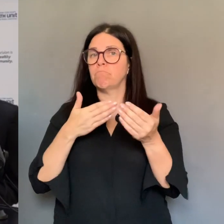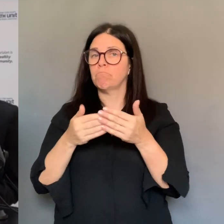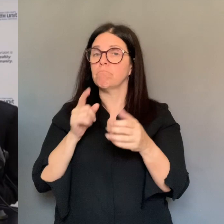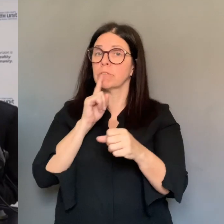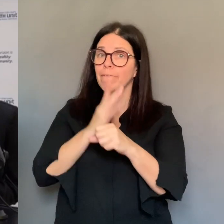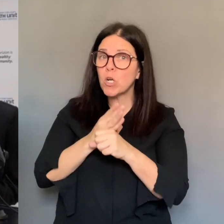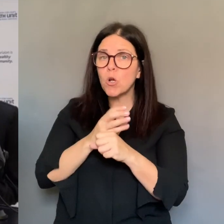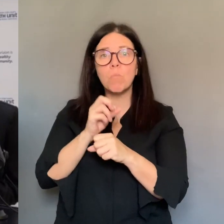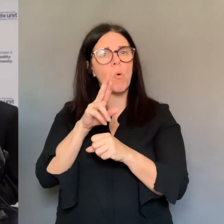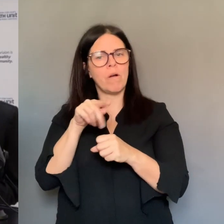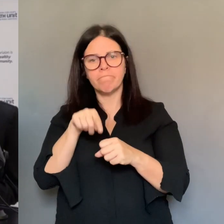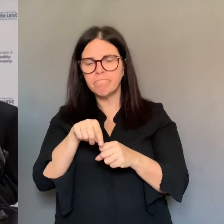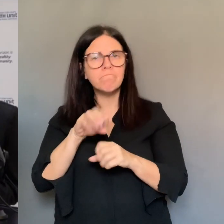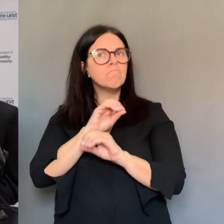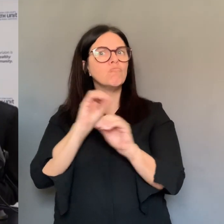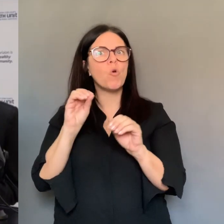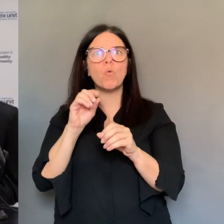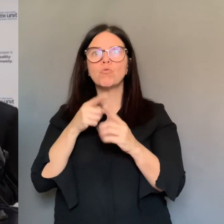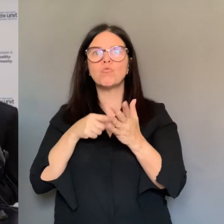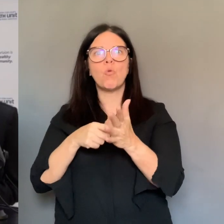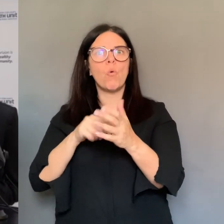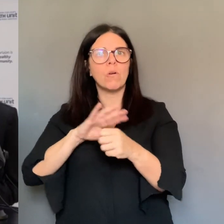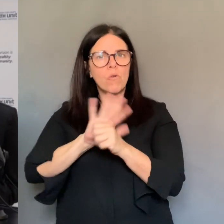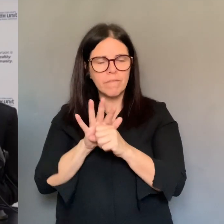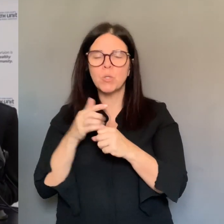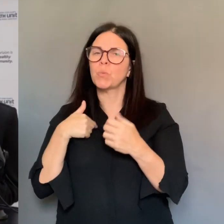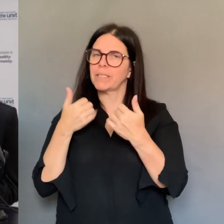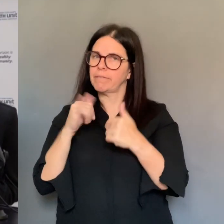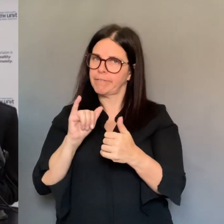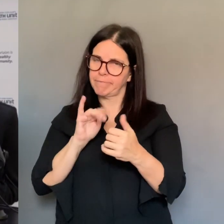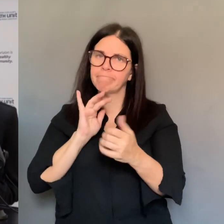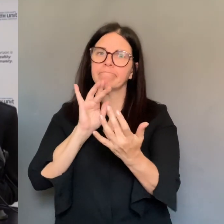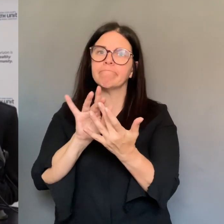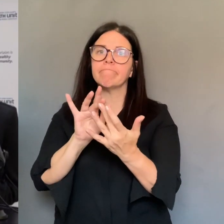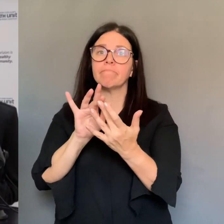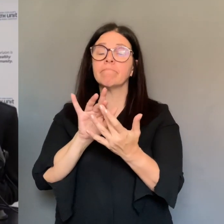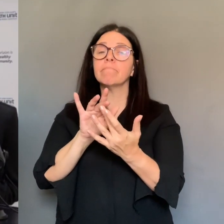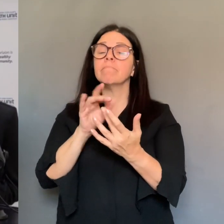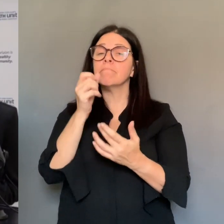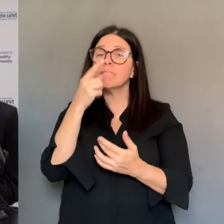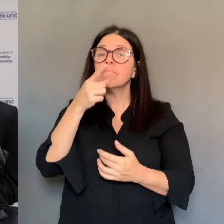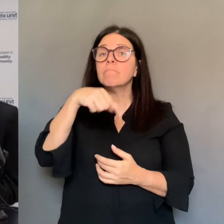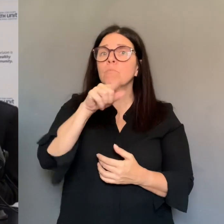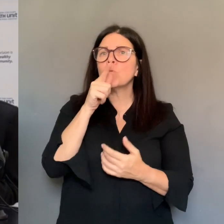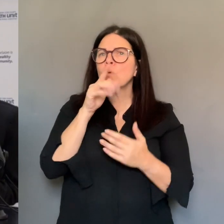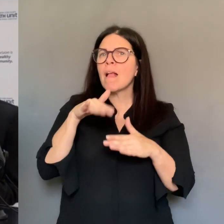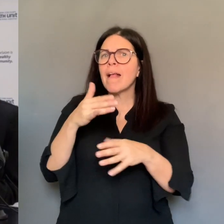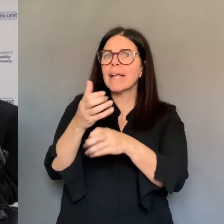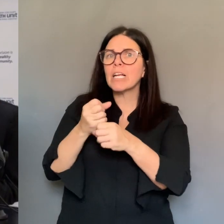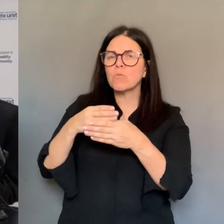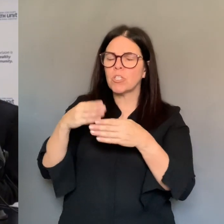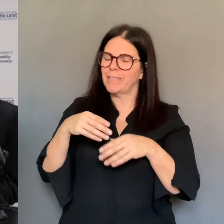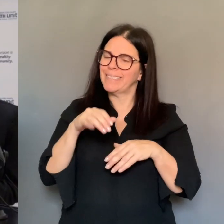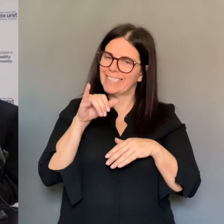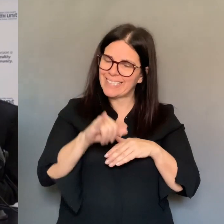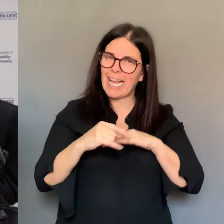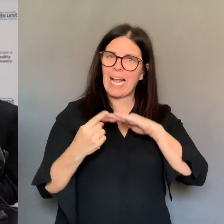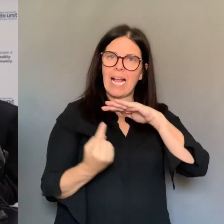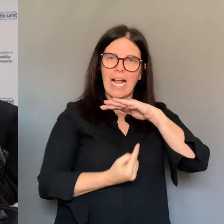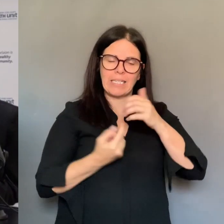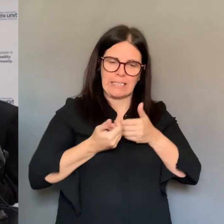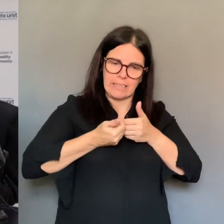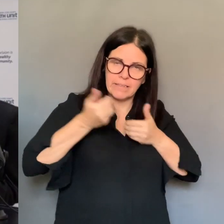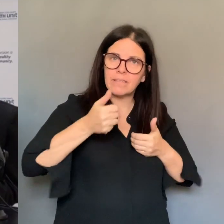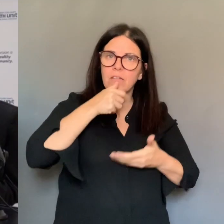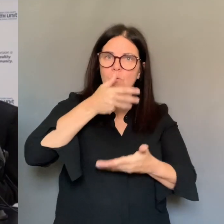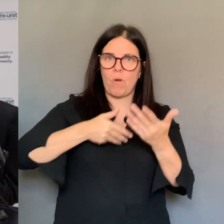Health Unit continues to follow up directly with everyone who has tested positive and negative for COVID-19. Those that are awaiting